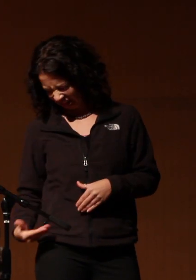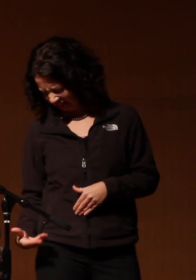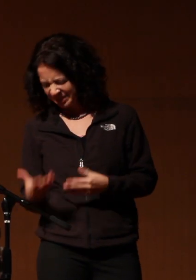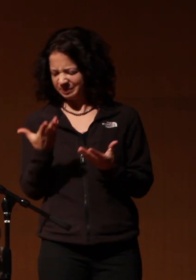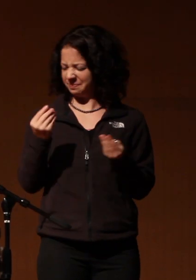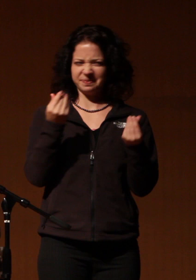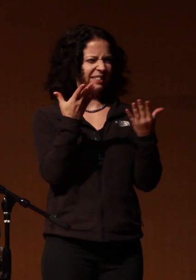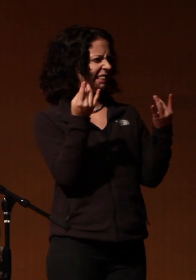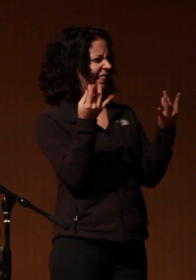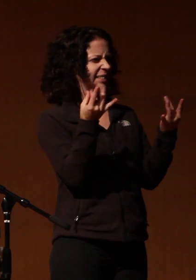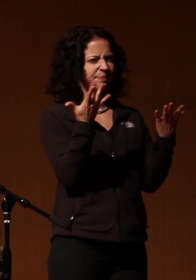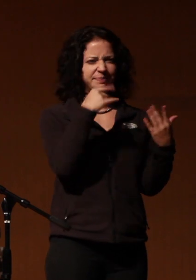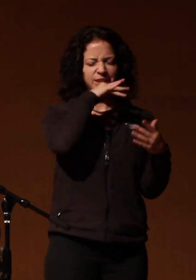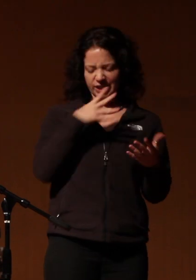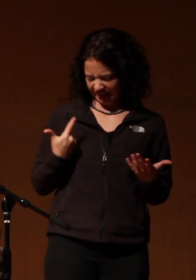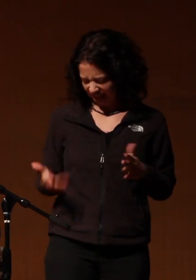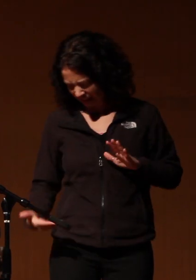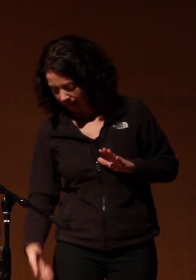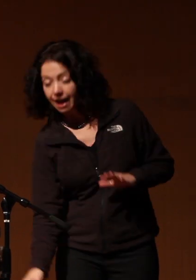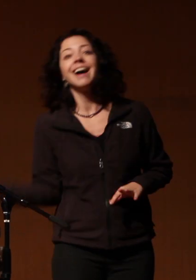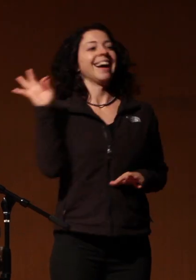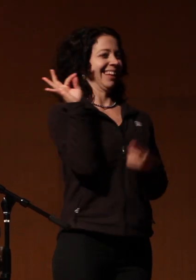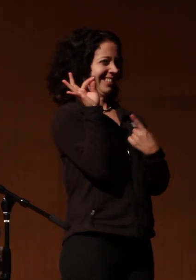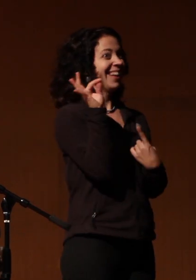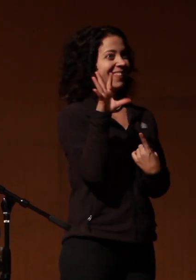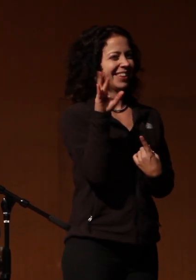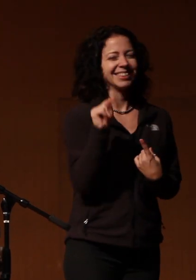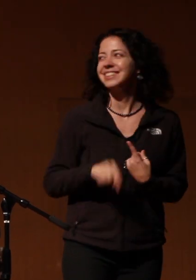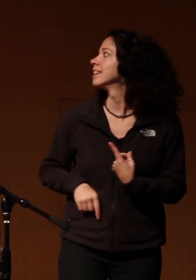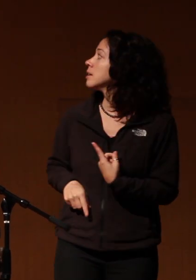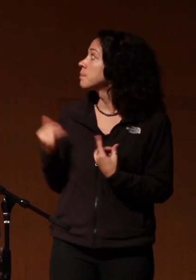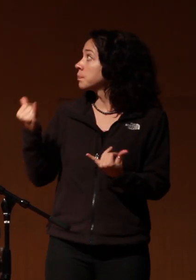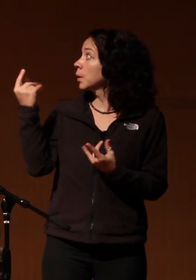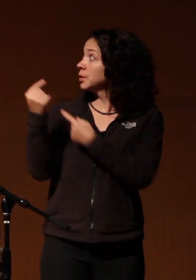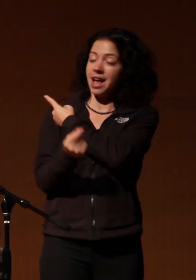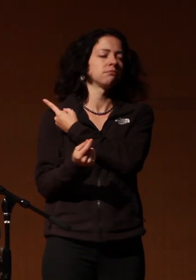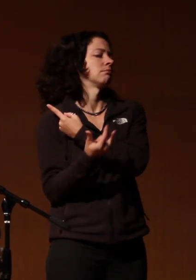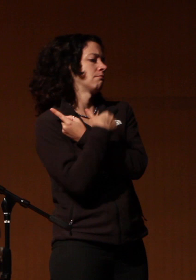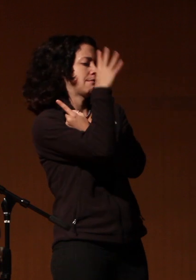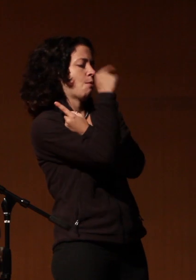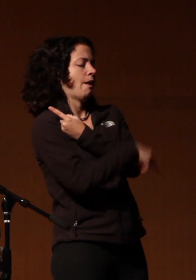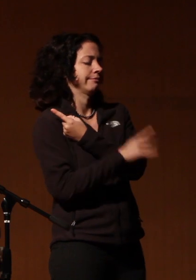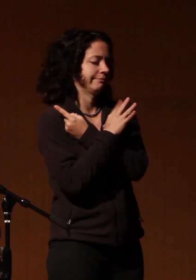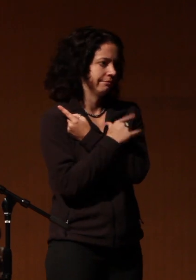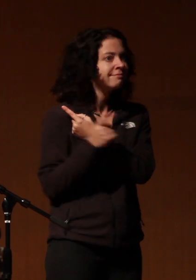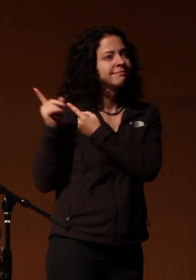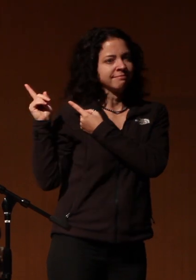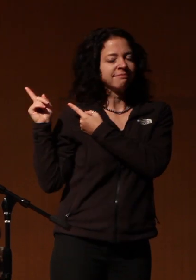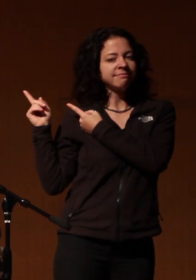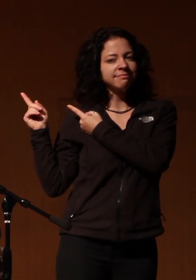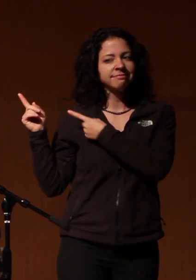find some rare ass funk what are you doing today you see this guy it's my boy Patricio by the way he's the nemesis for the whole presentation